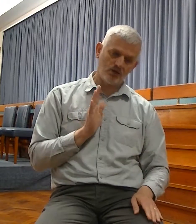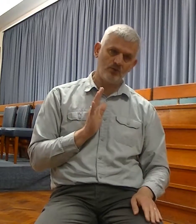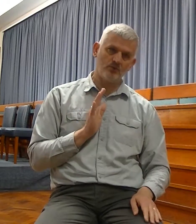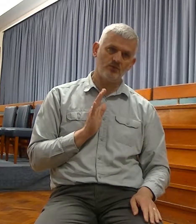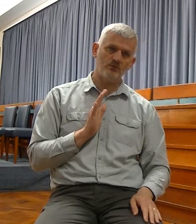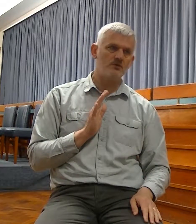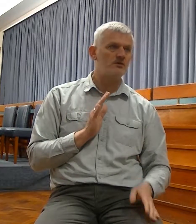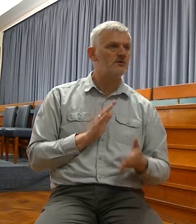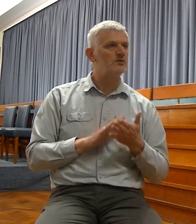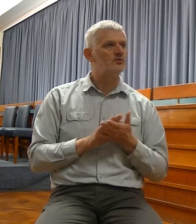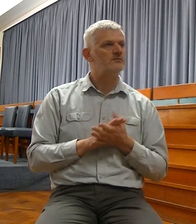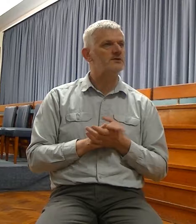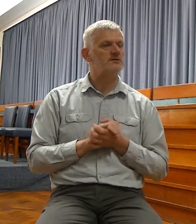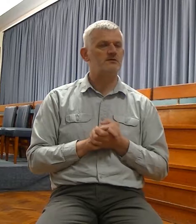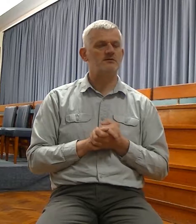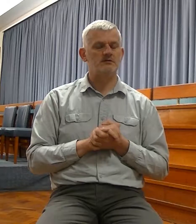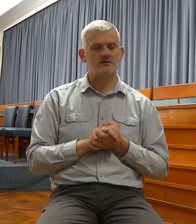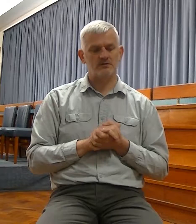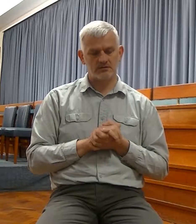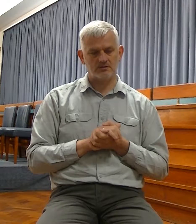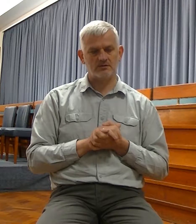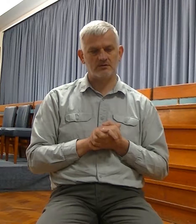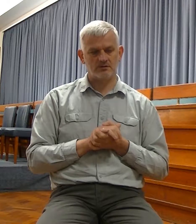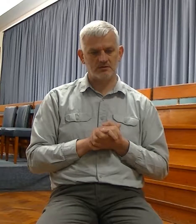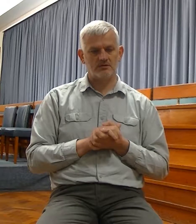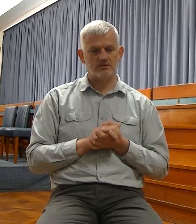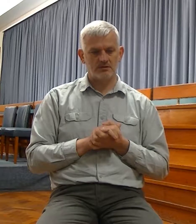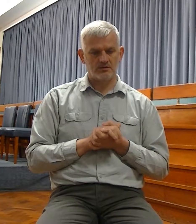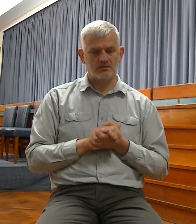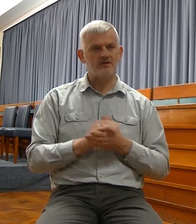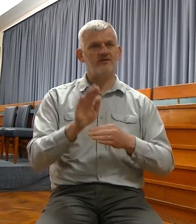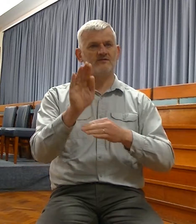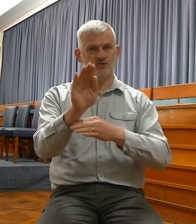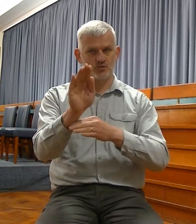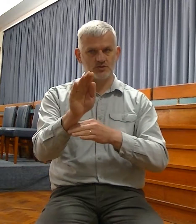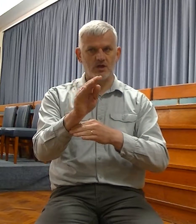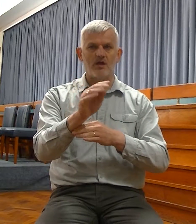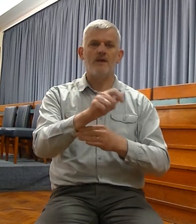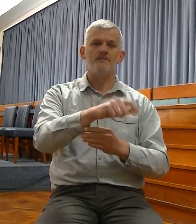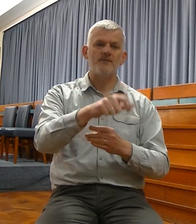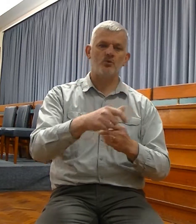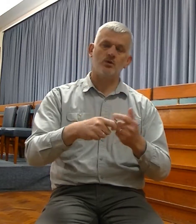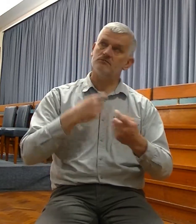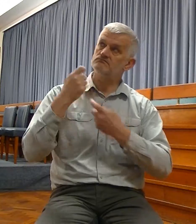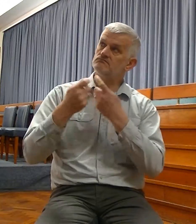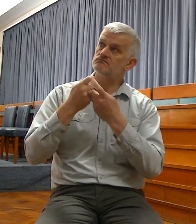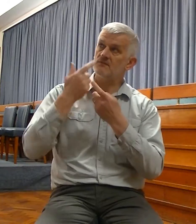time when there'll be people who turn to the Lord as individuals and remain with him.